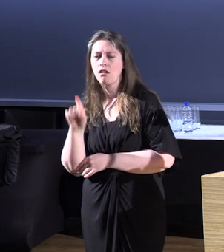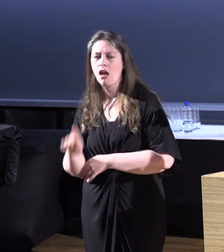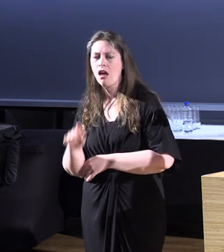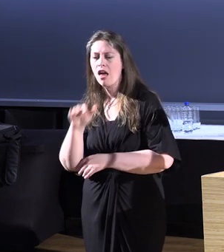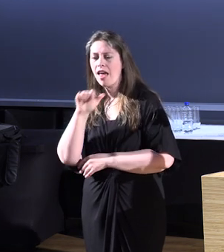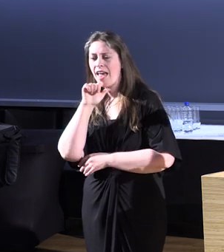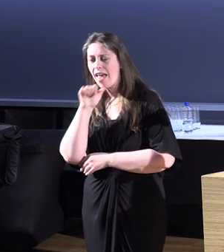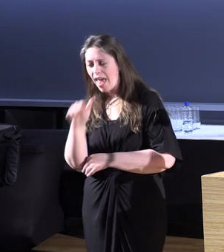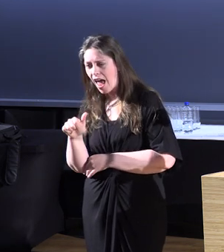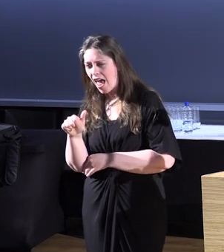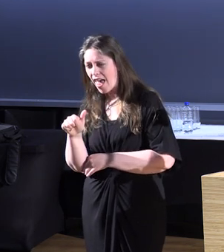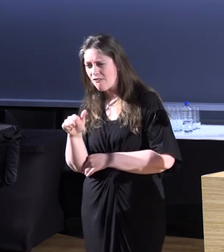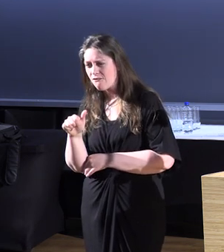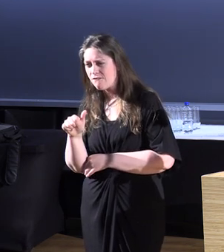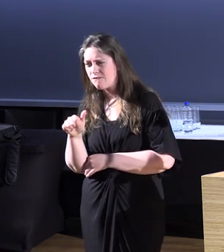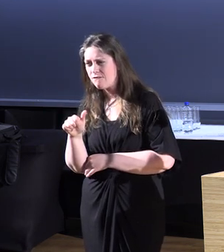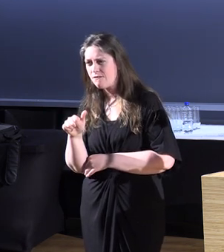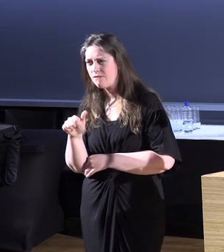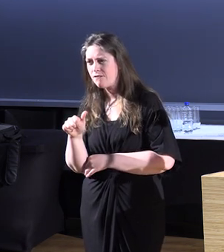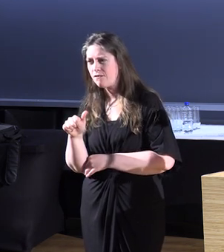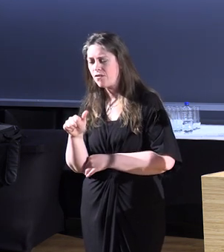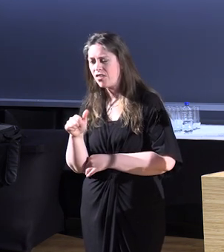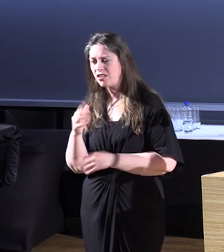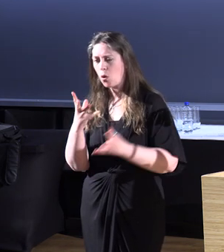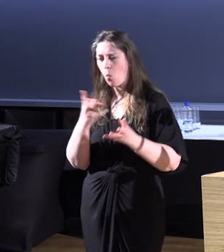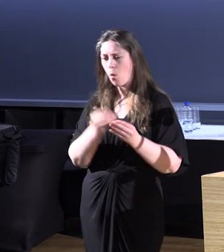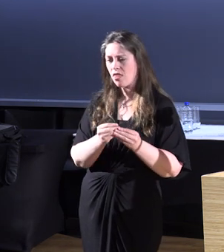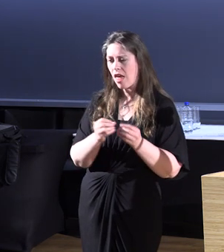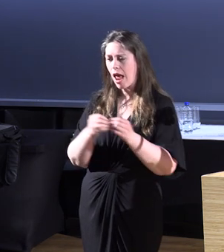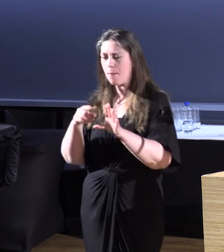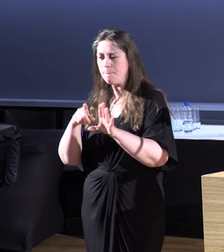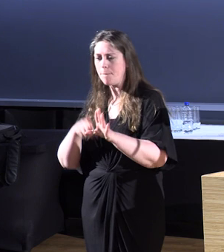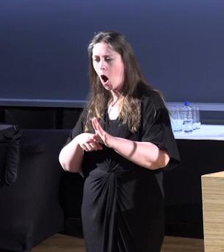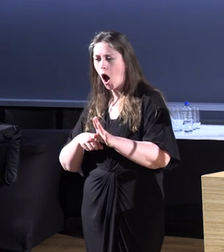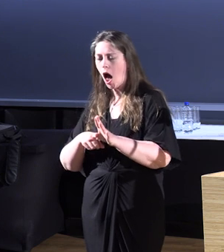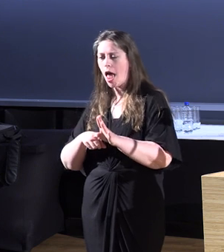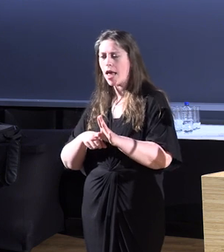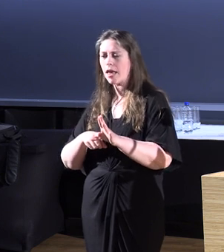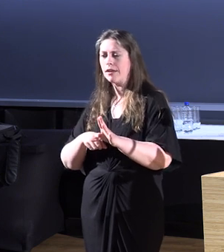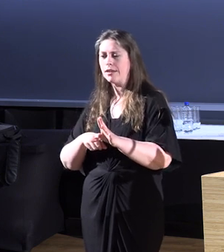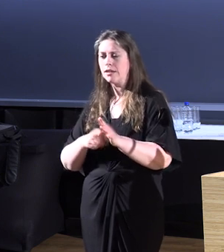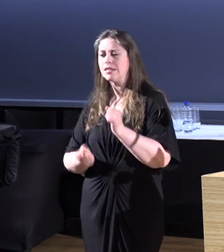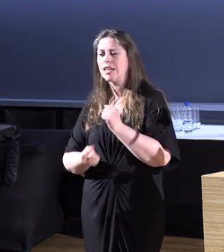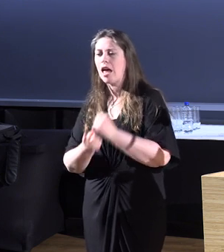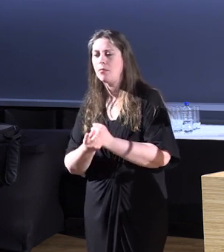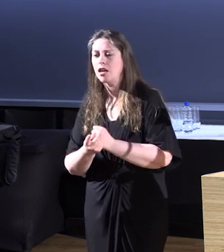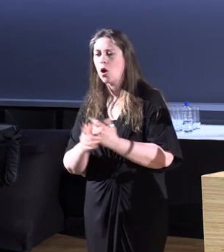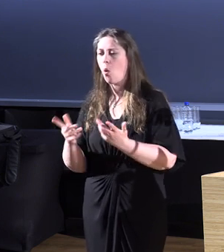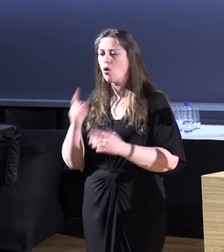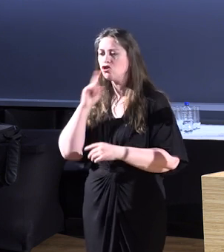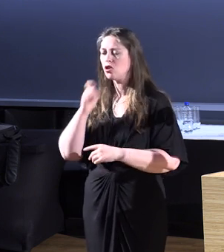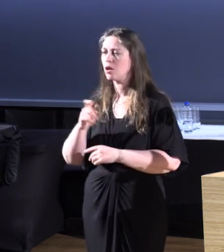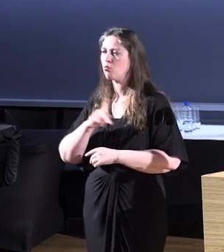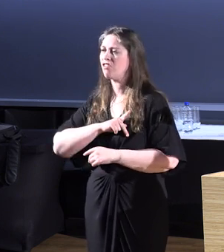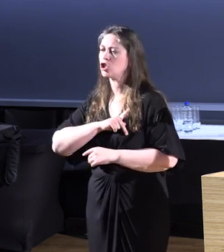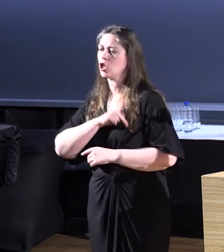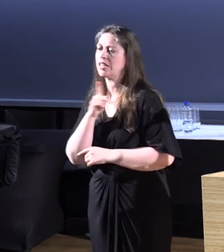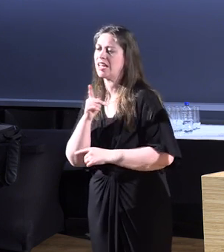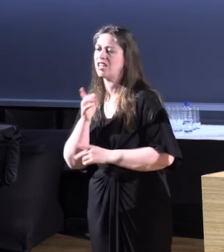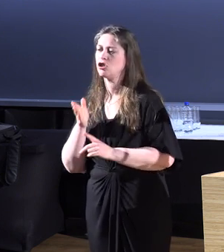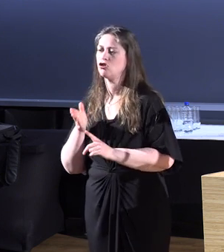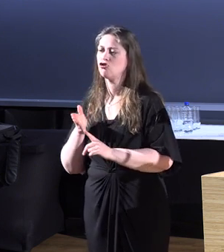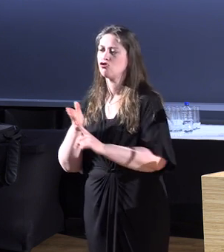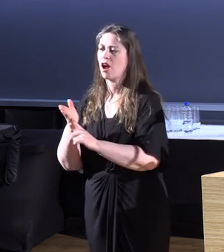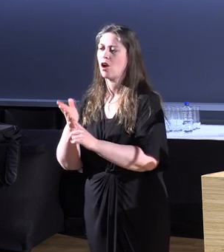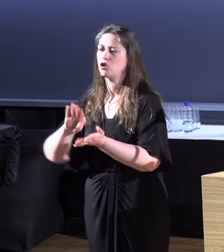you've got this you know, with and by or do you think that we really shouldn't be aiming for a professionalization track like what we see